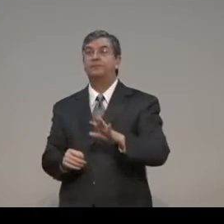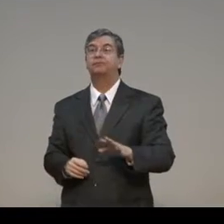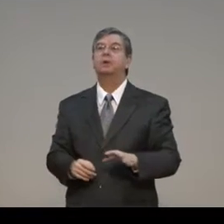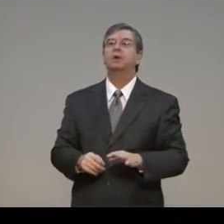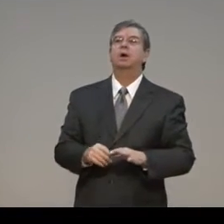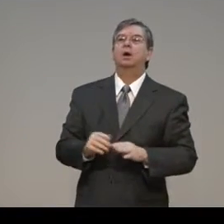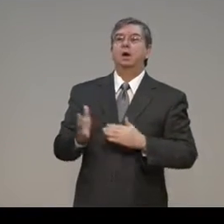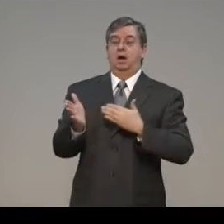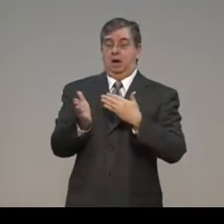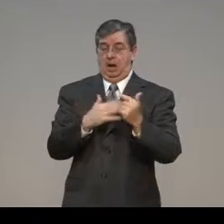He is the author.